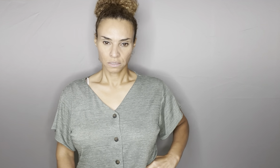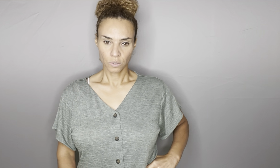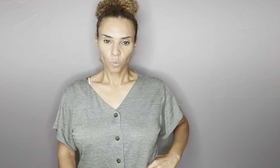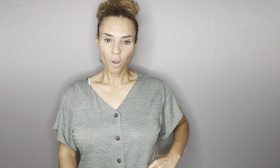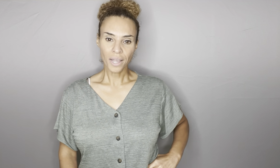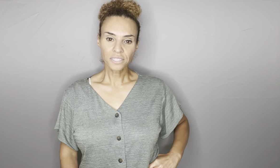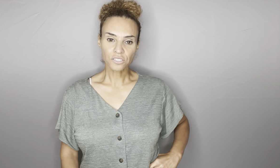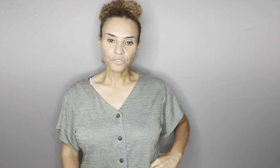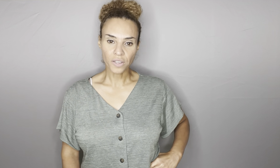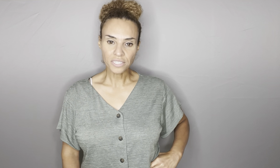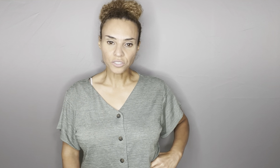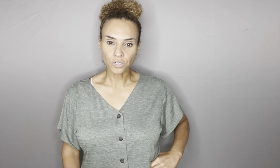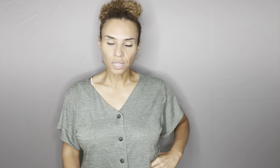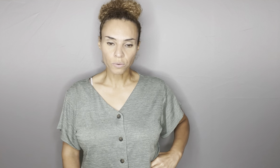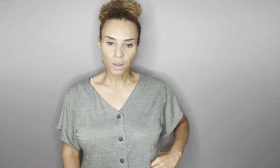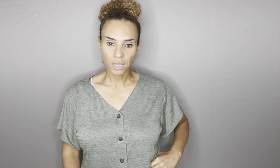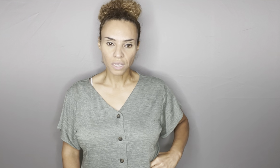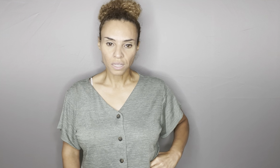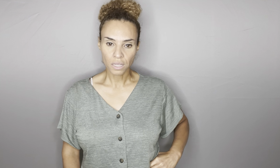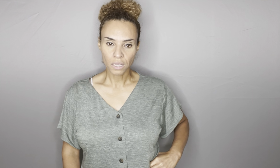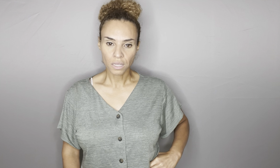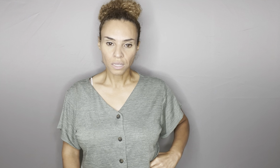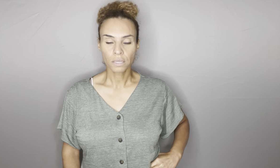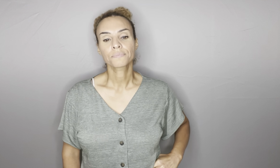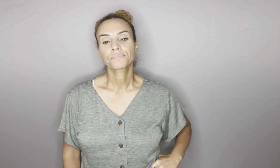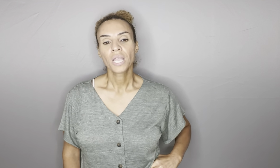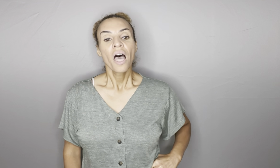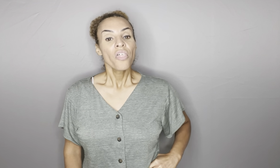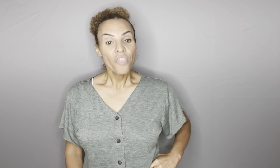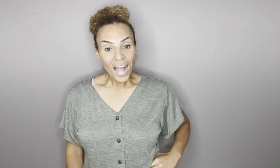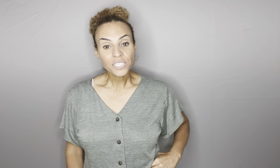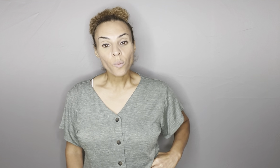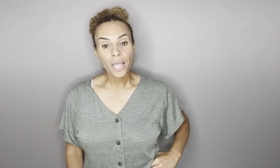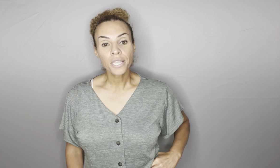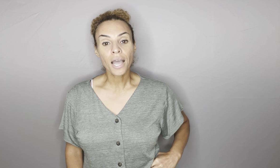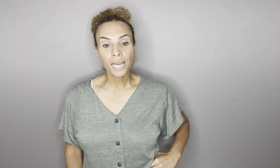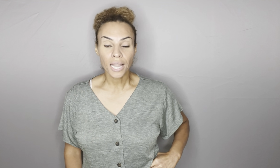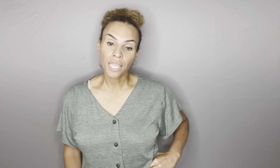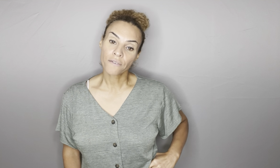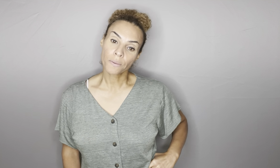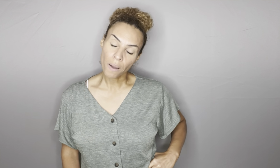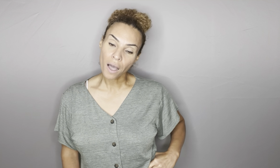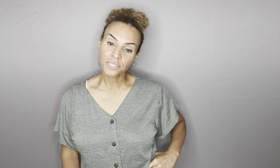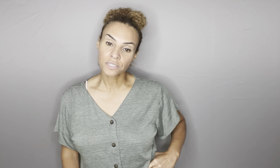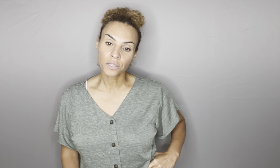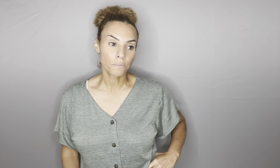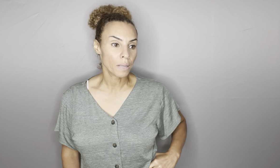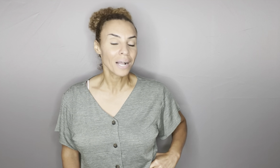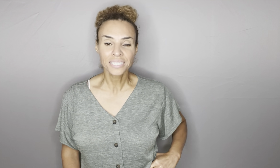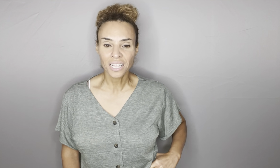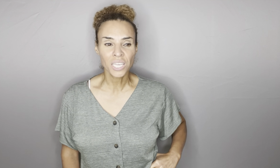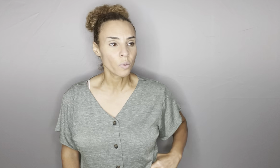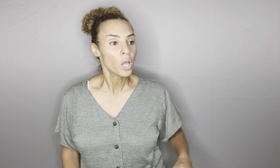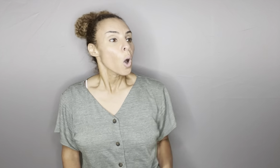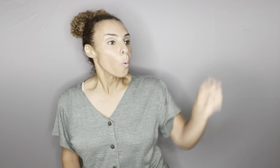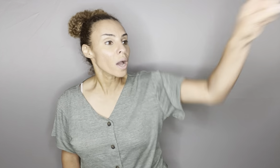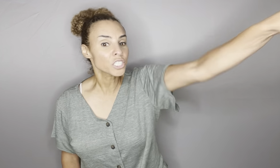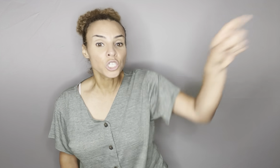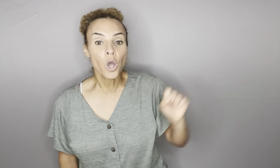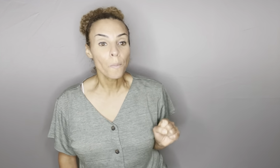why is your face turning red that's why you gotta lay off the pasta there babe I tell you what why don't you go